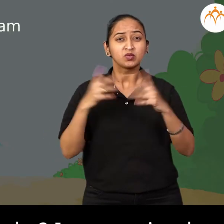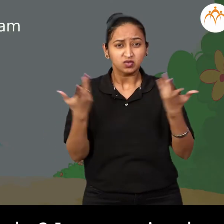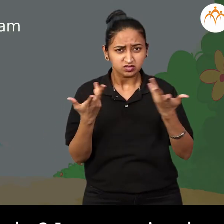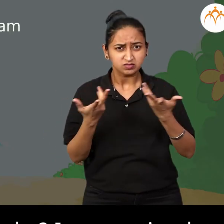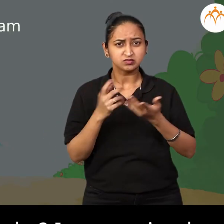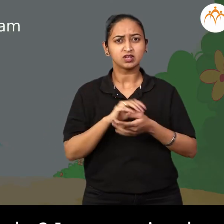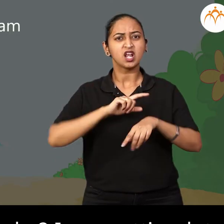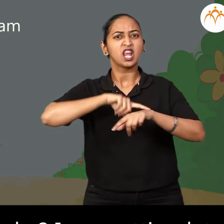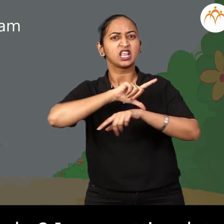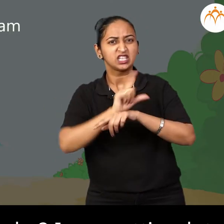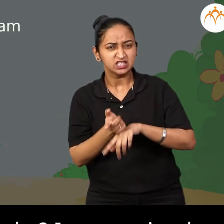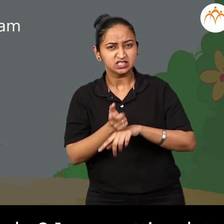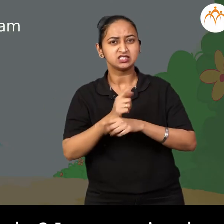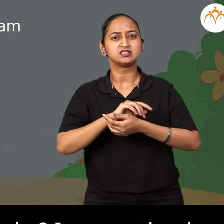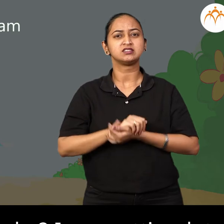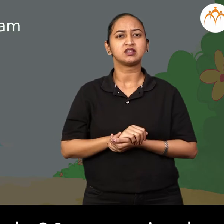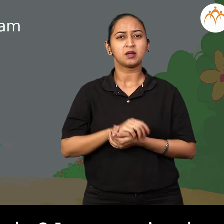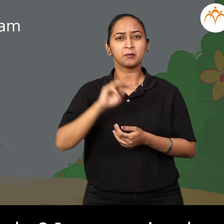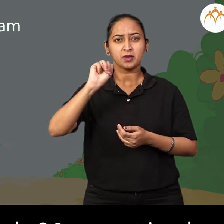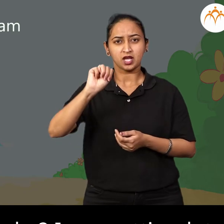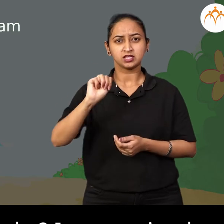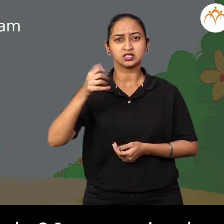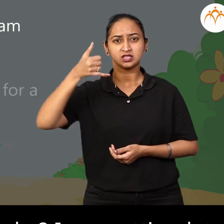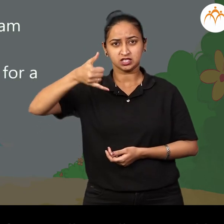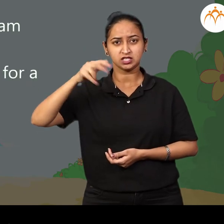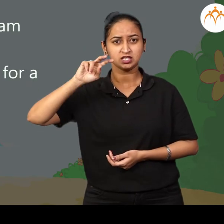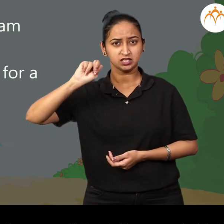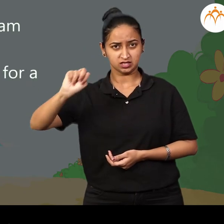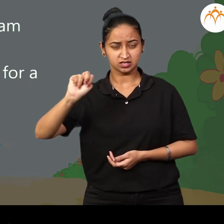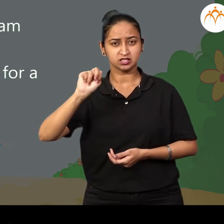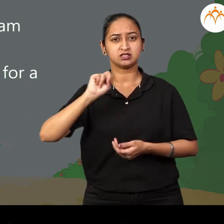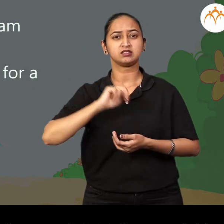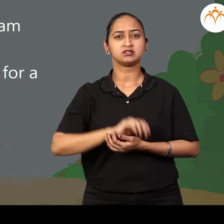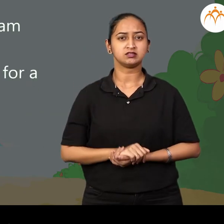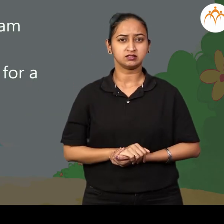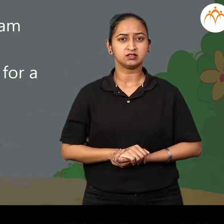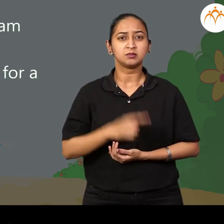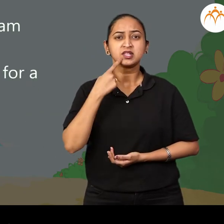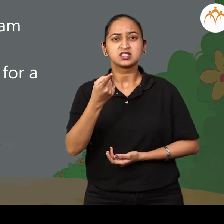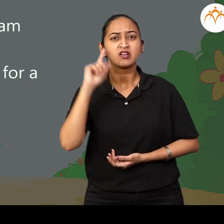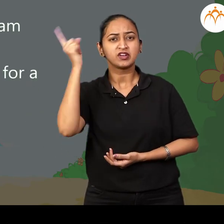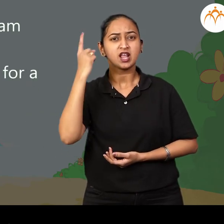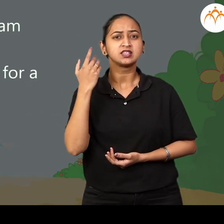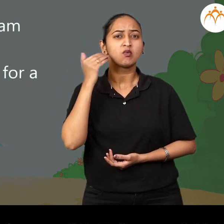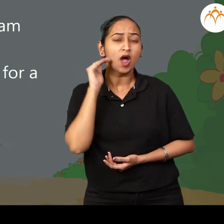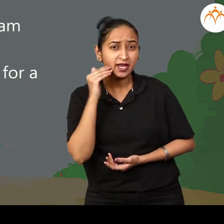time will it take? I am getting late. Madan said, when do we go for a walk?